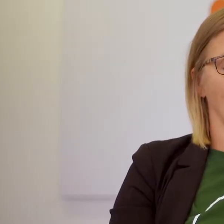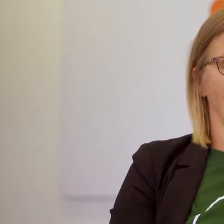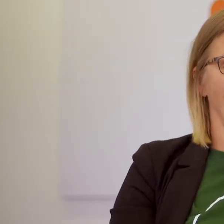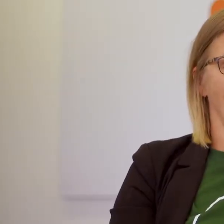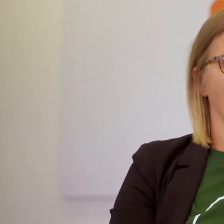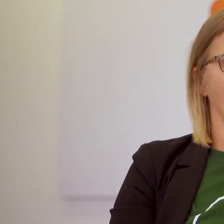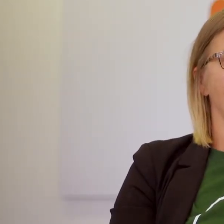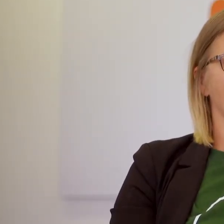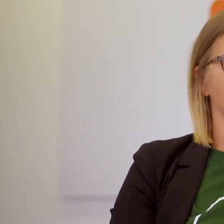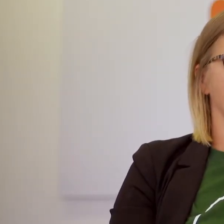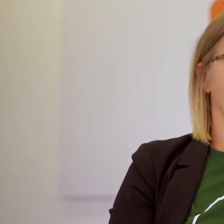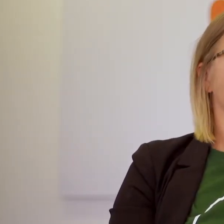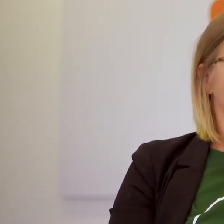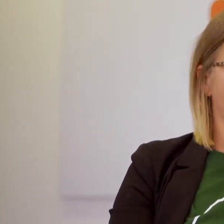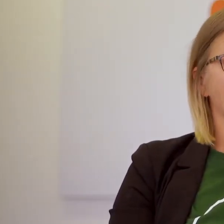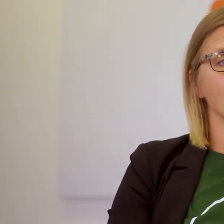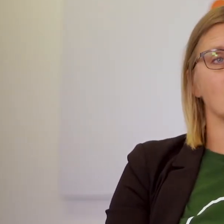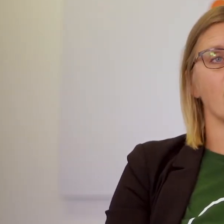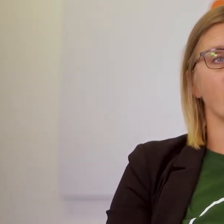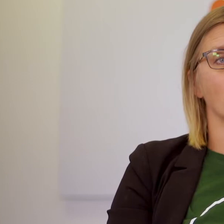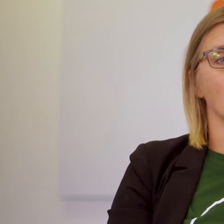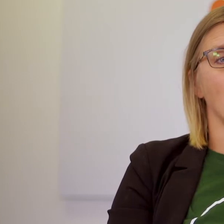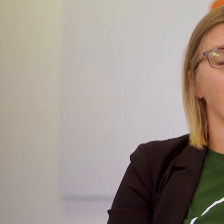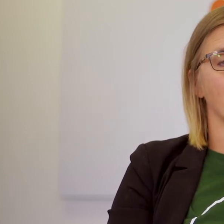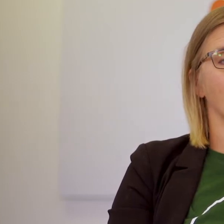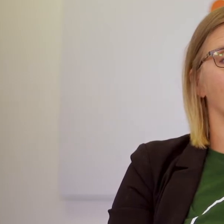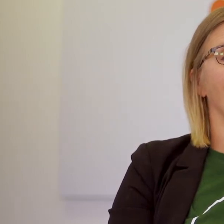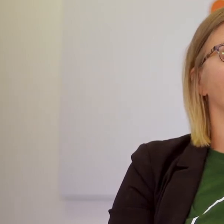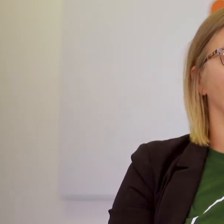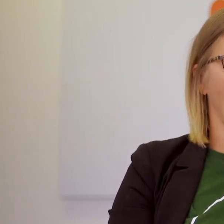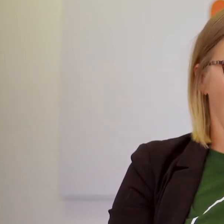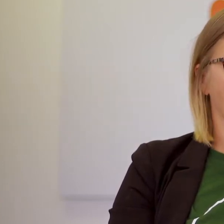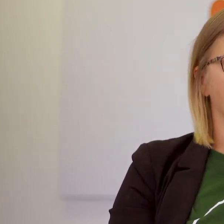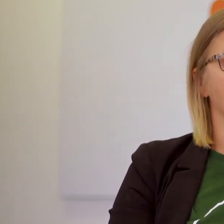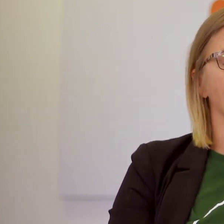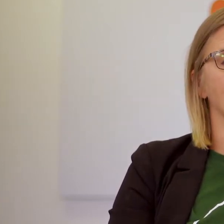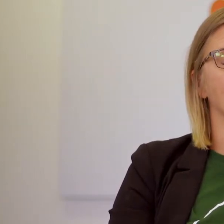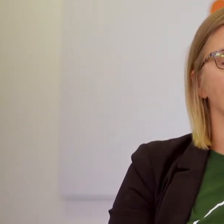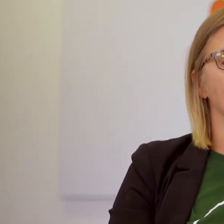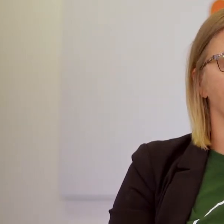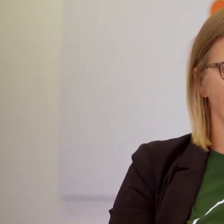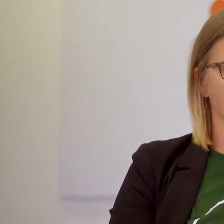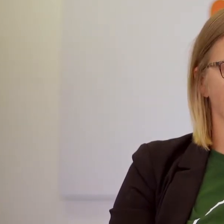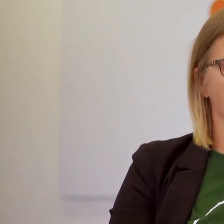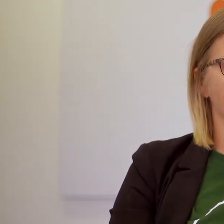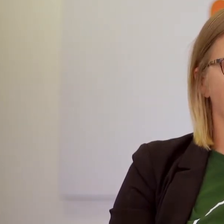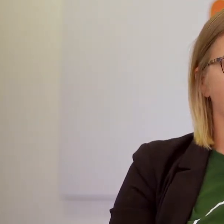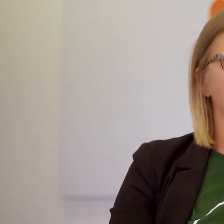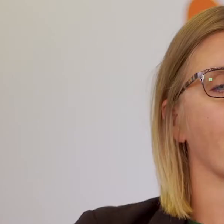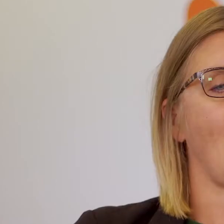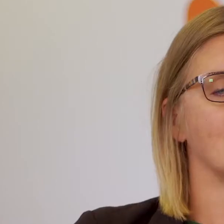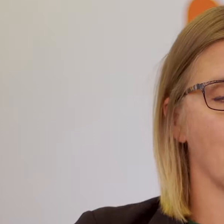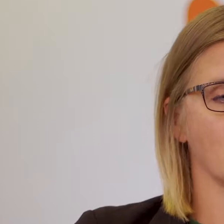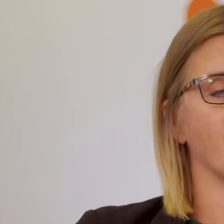issue emergency food parcels for people who aren't able to feed themselves and their